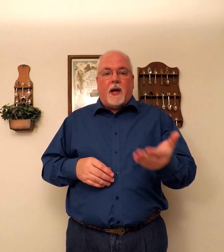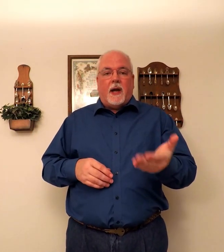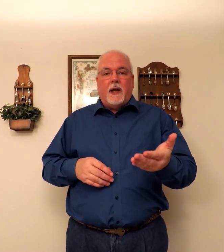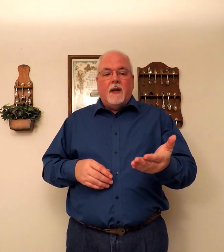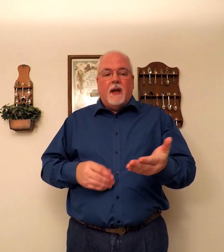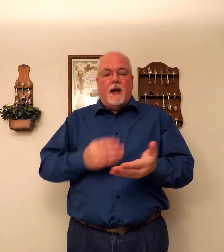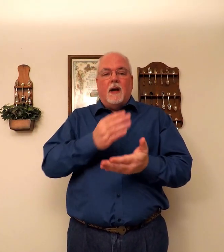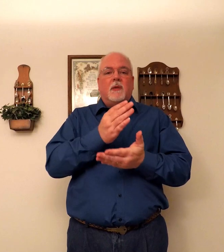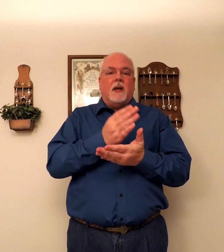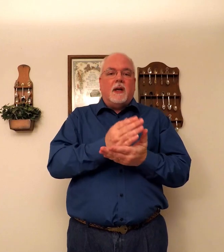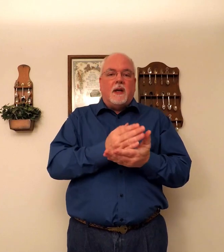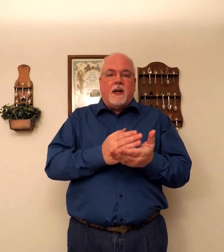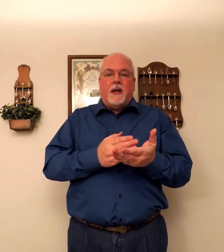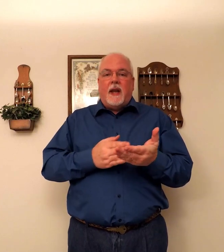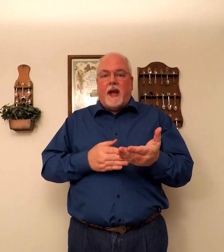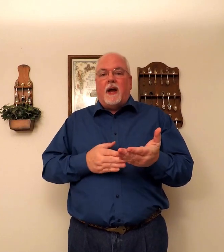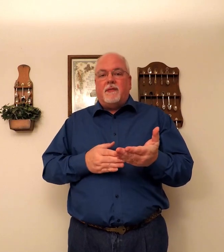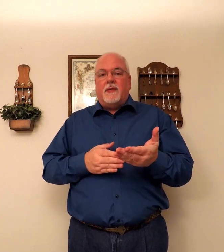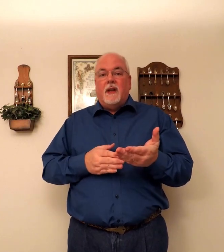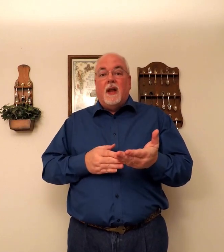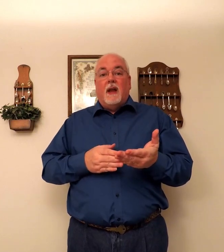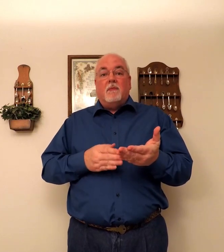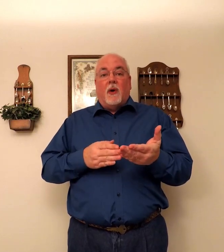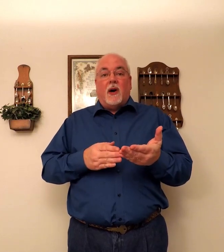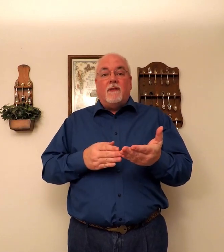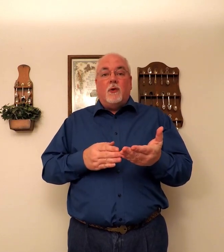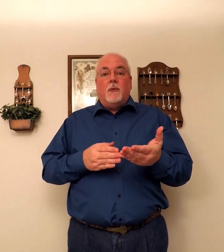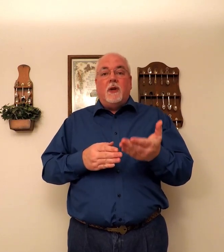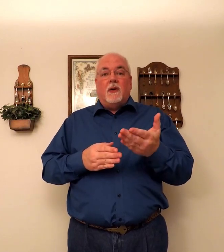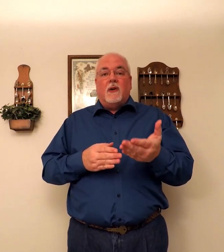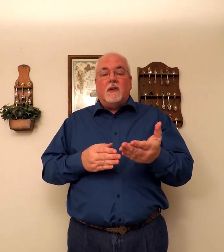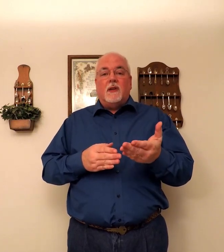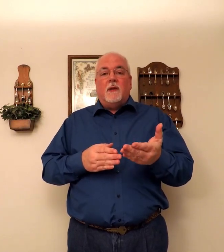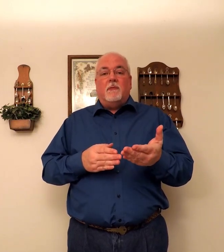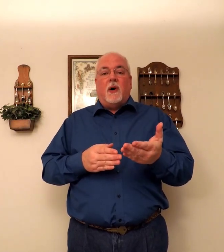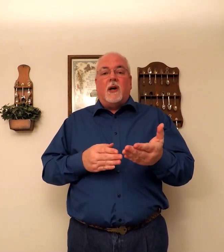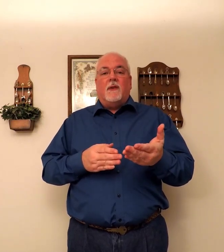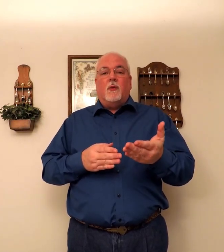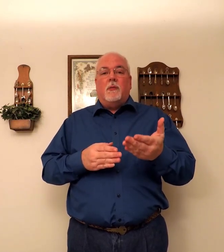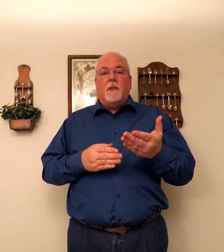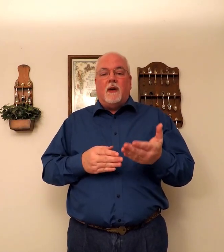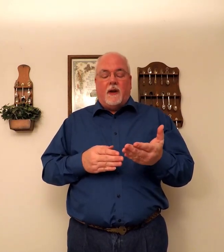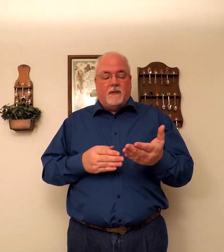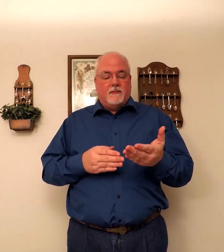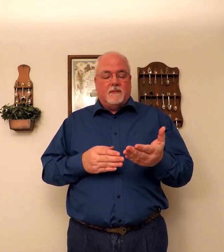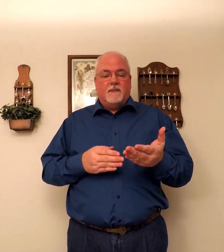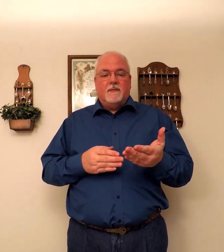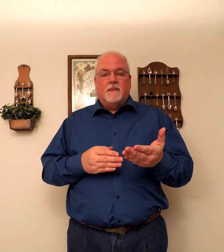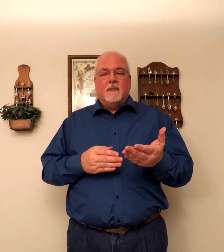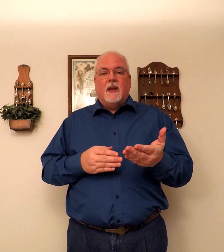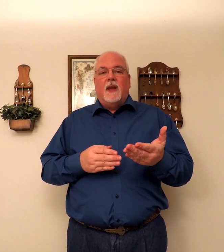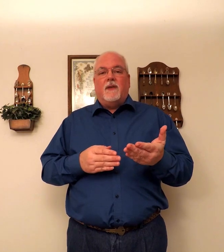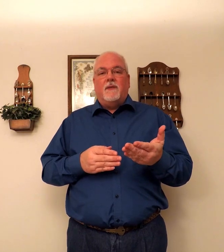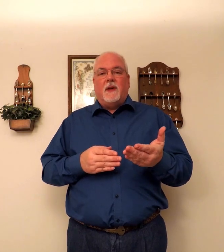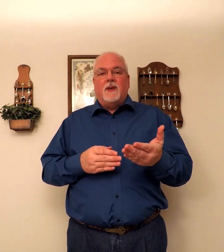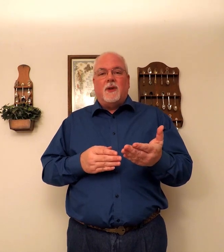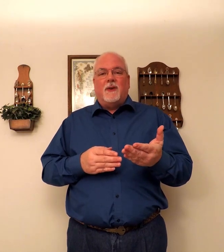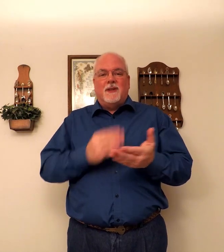pie. I'm going to cut it in half. Part of it will be yours and part of it will be mine. If I'm feeling generous.